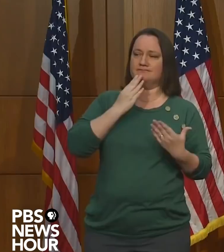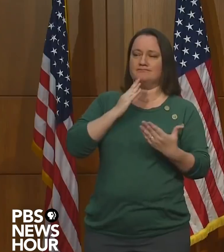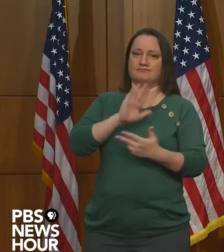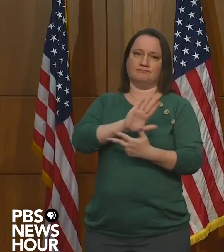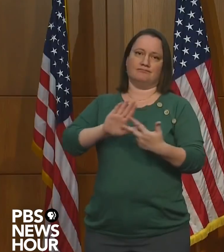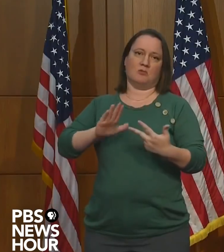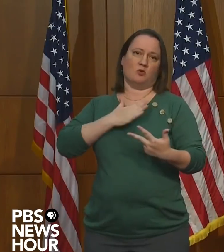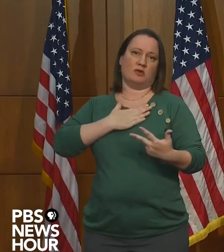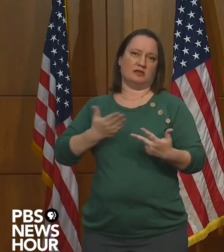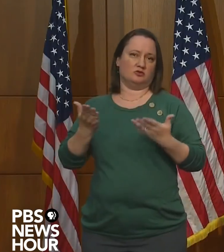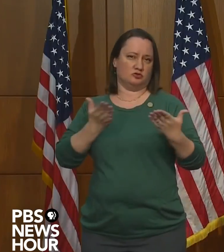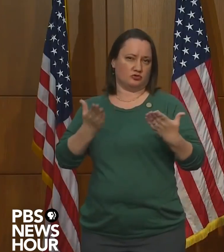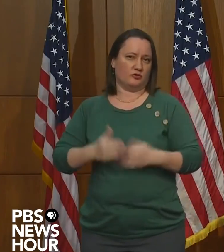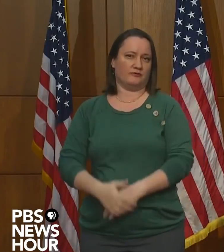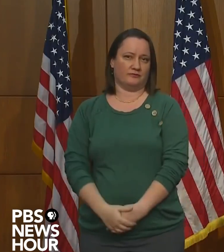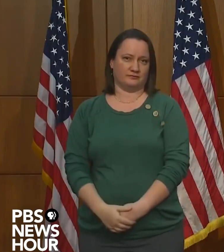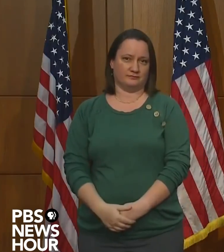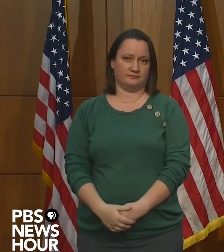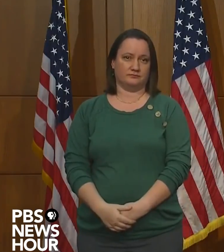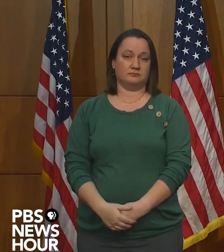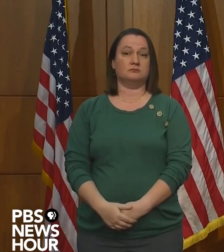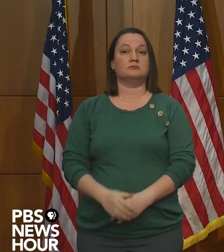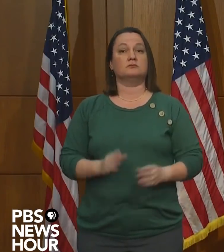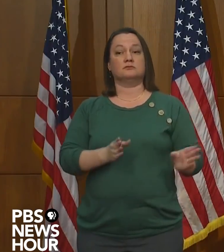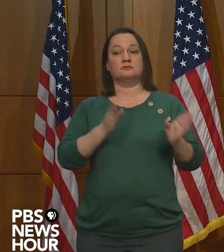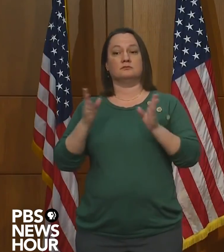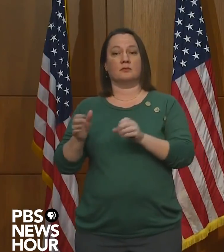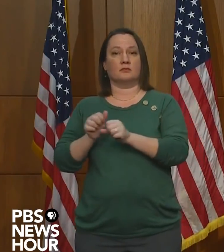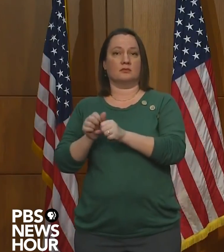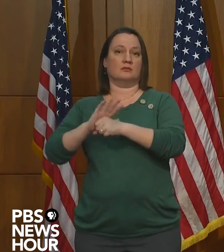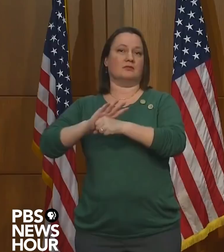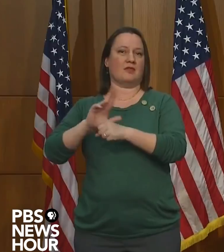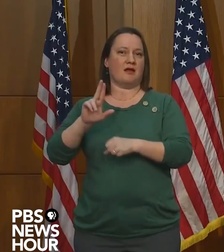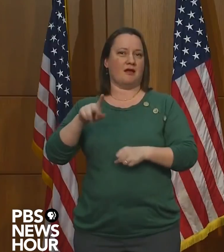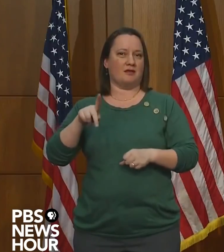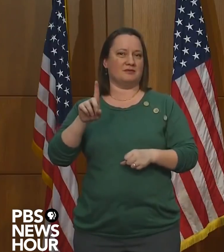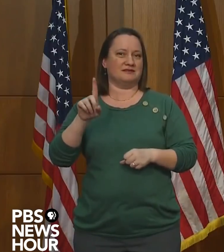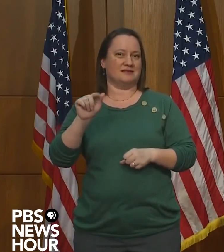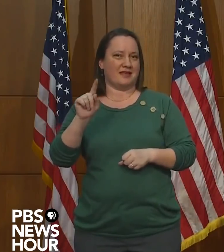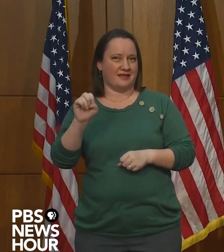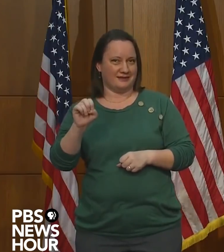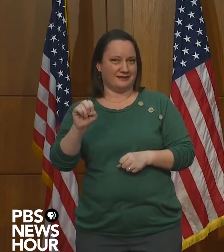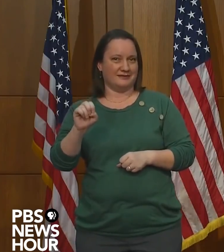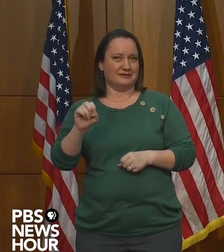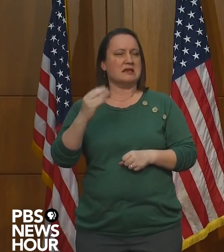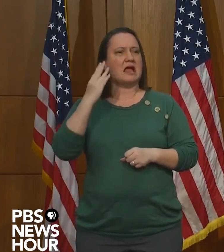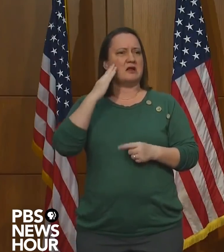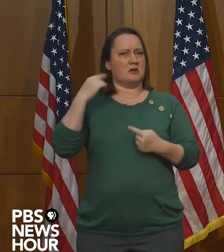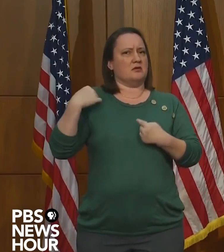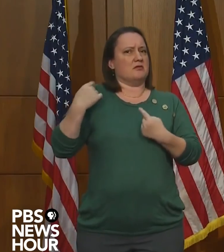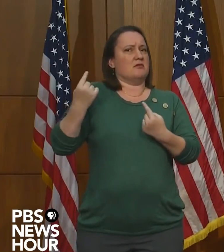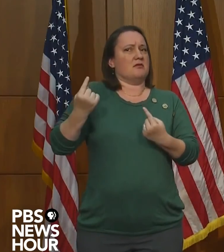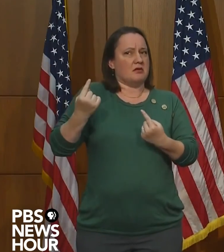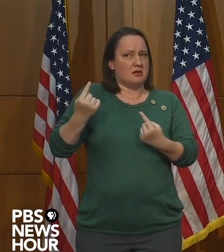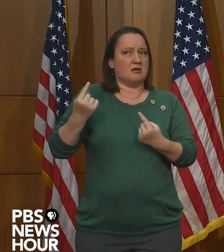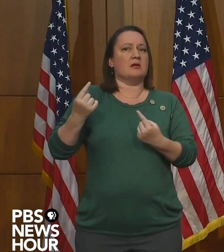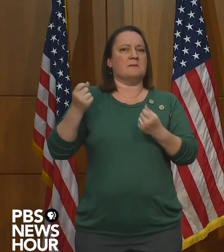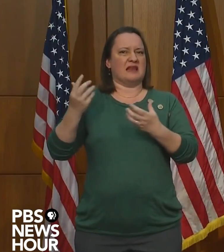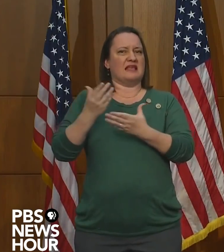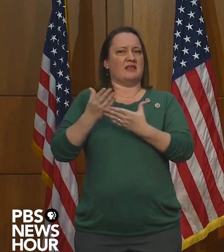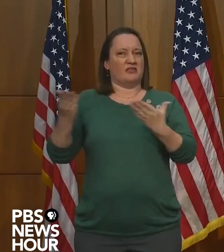Now I'd like to move to the coronavirus update. I know that recent events have overshadowed the pandemic,